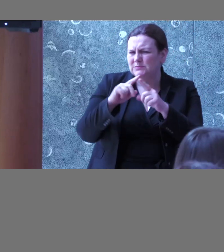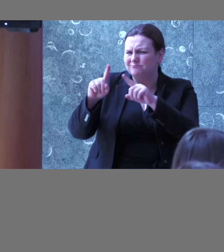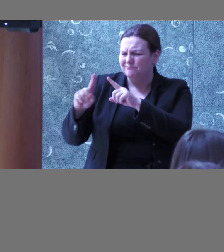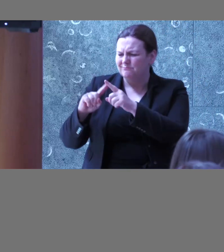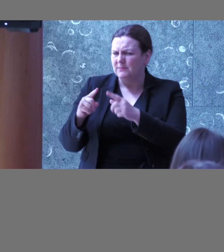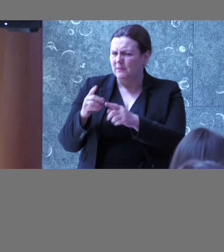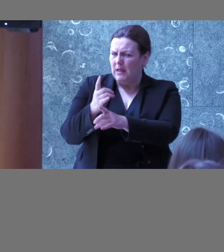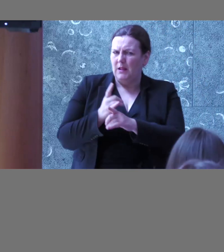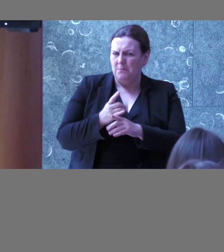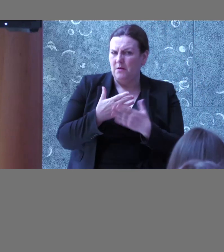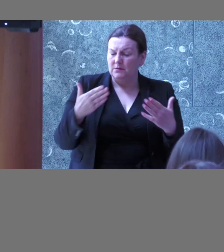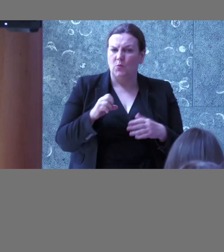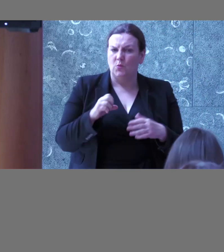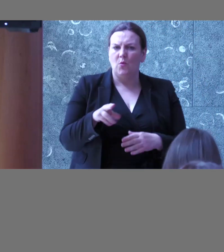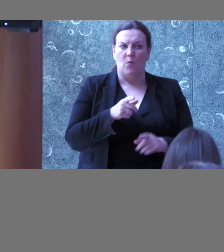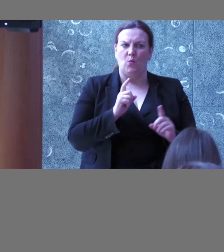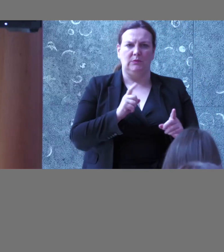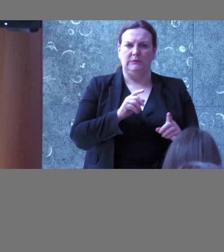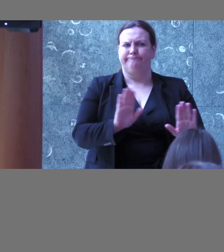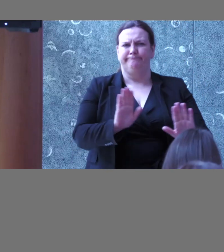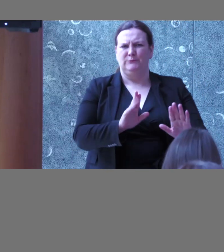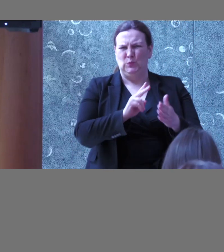or a warning not to use something?